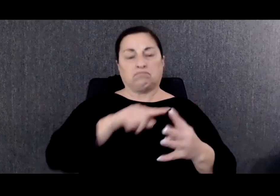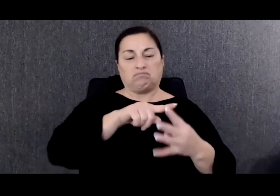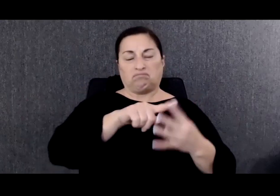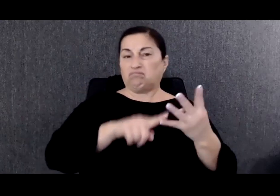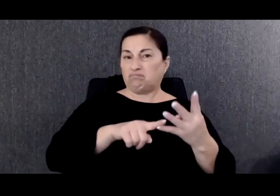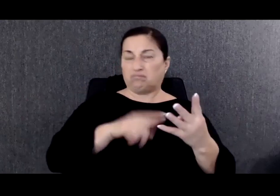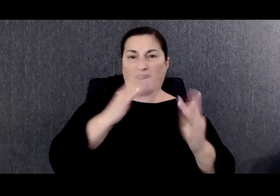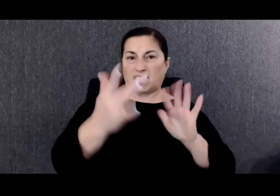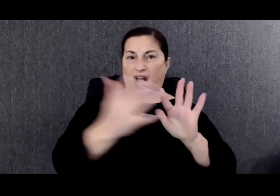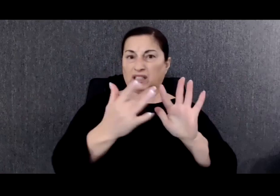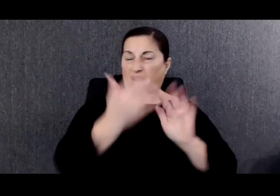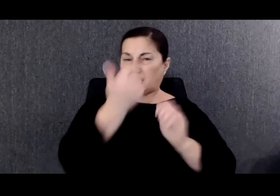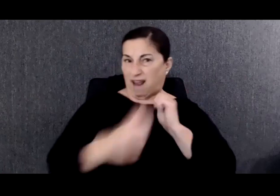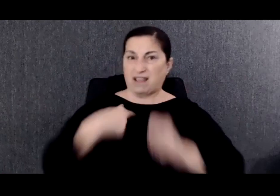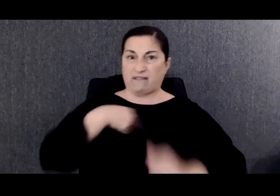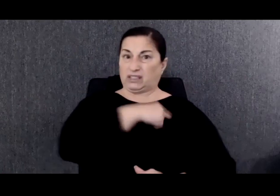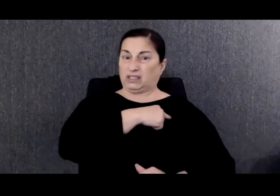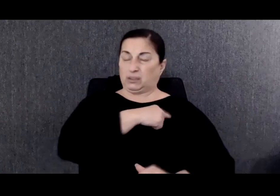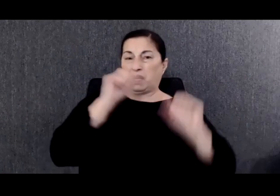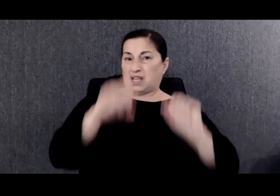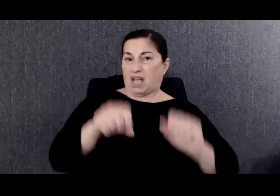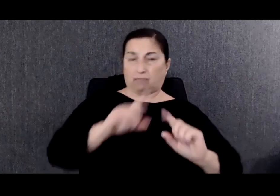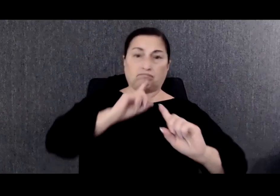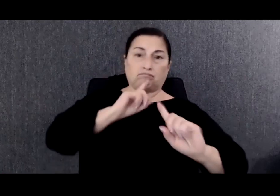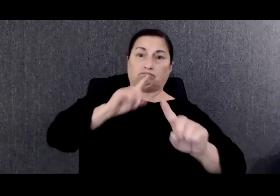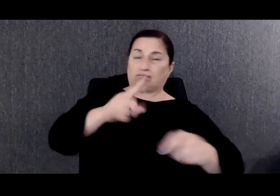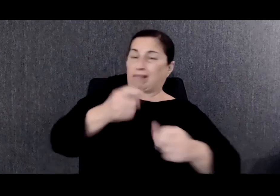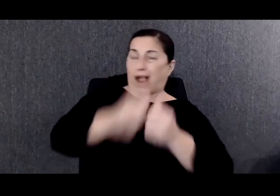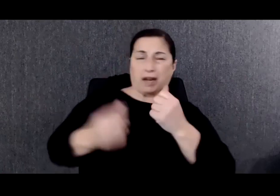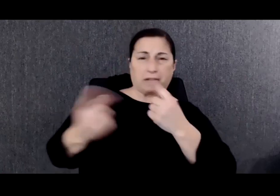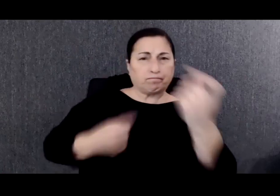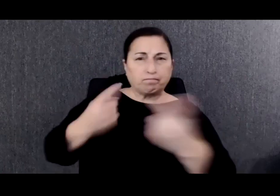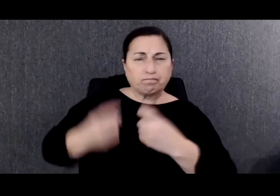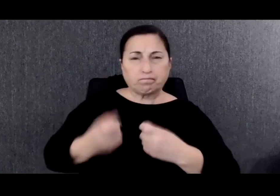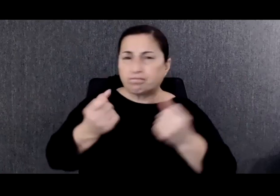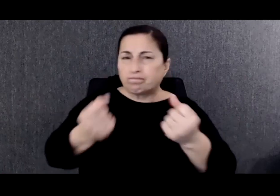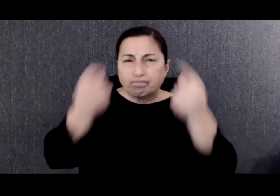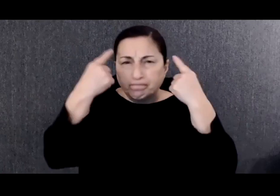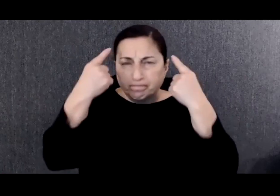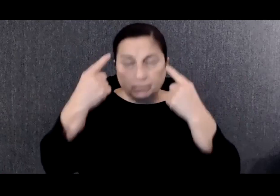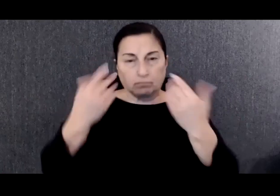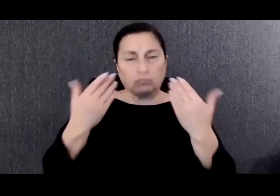team. One of us should be able to answer any questions you might have.